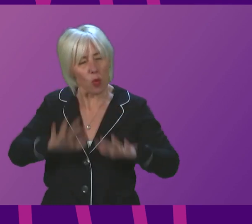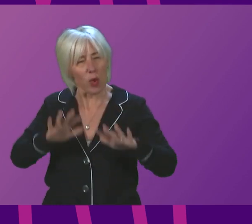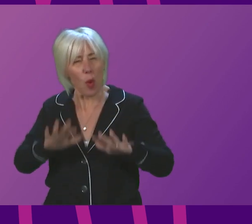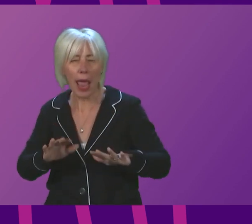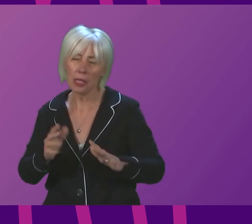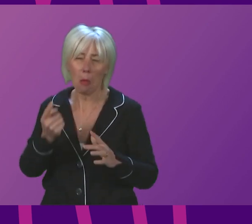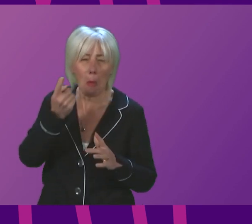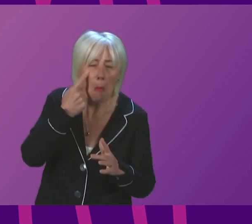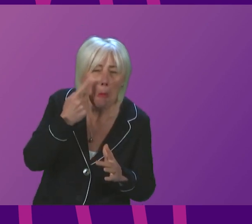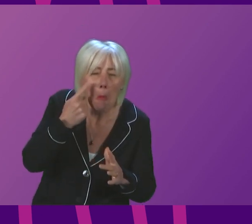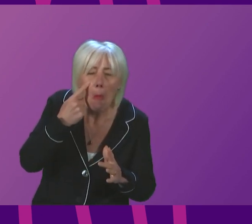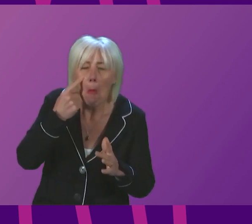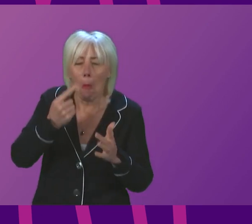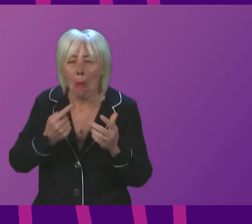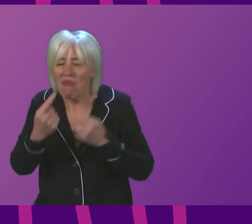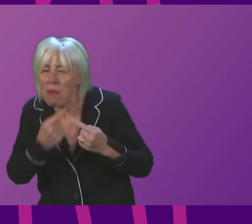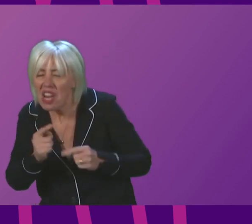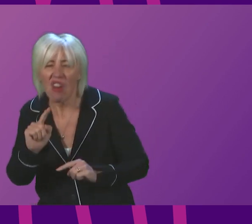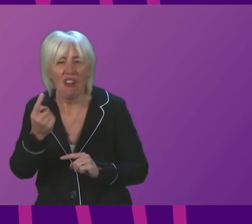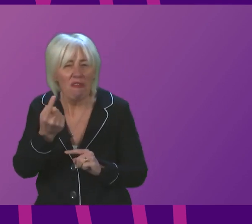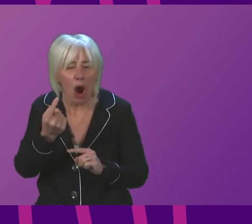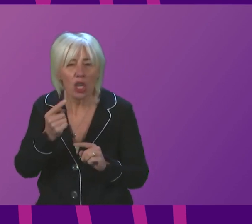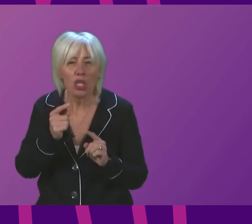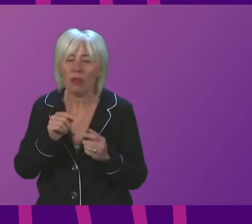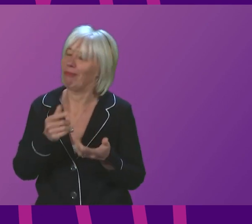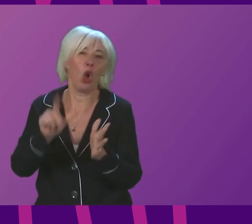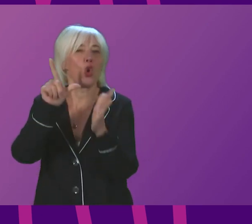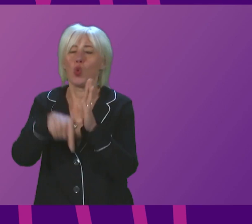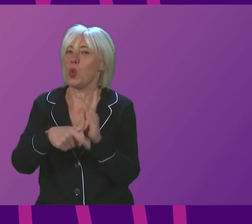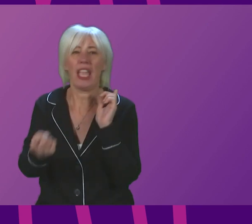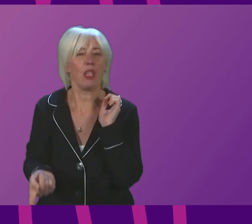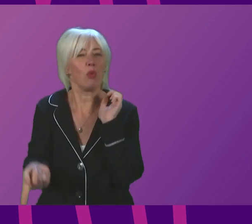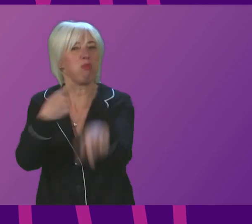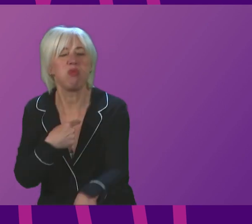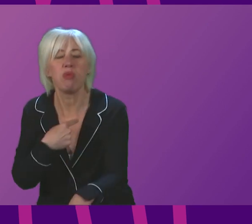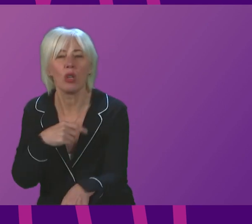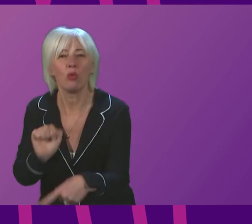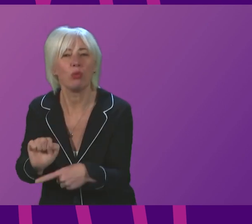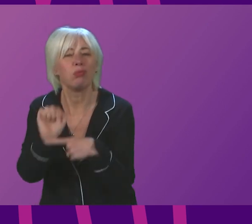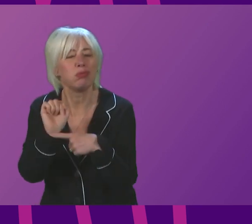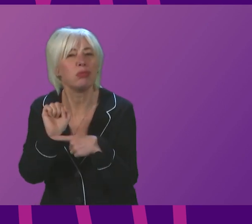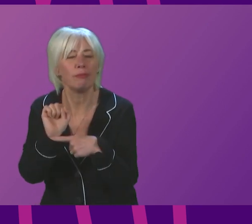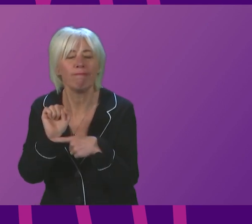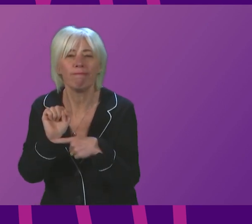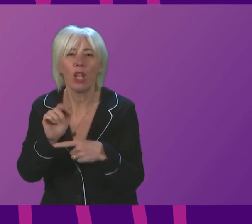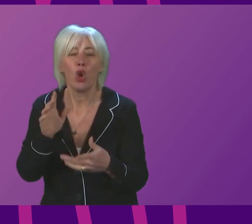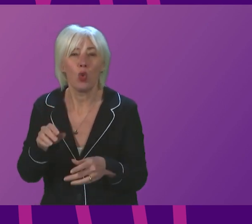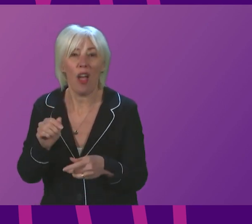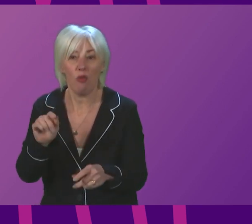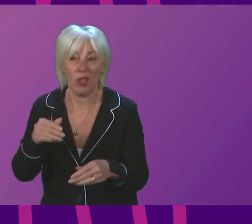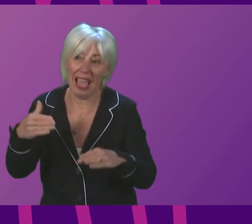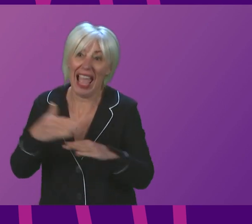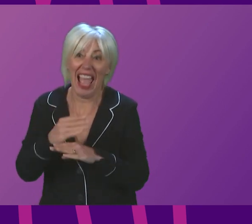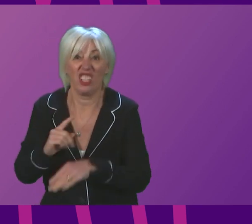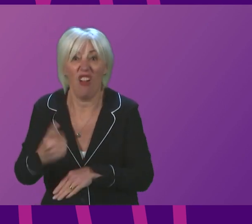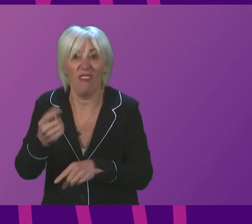data to confirm we have a problem, it might already be too late to prevent the problem. In fact, acting preventatively is often the